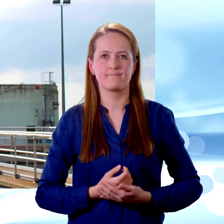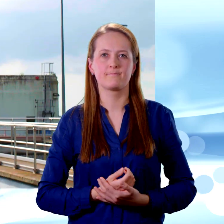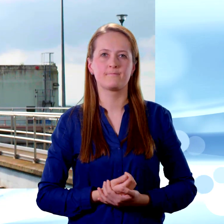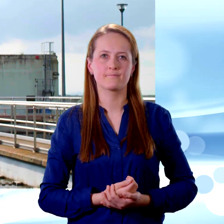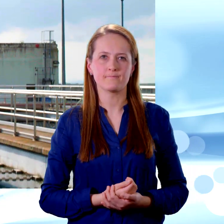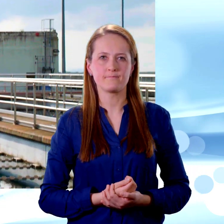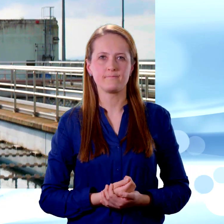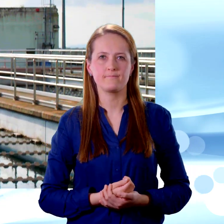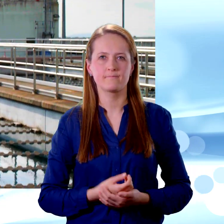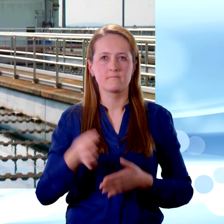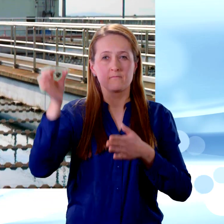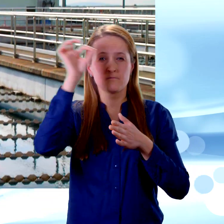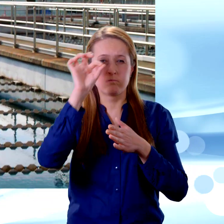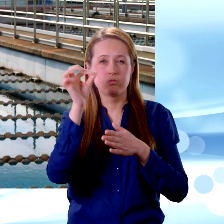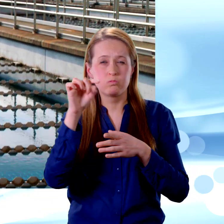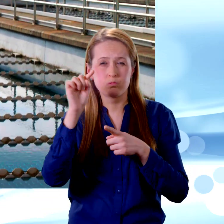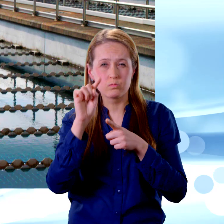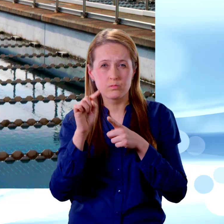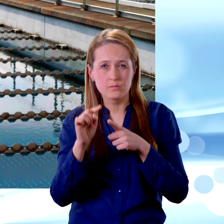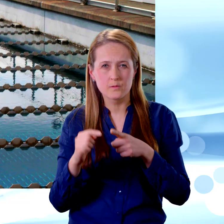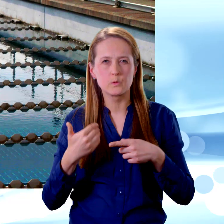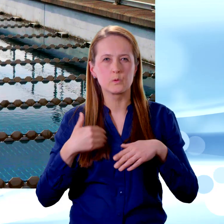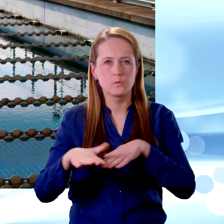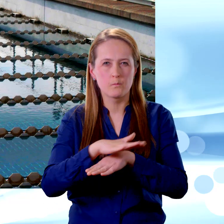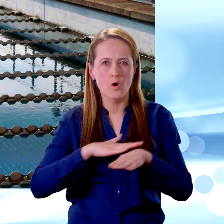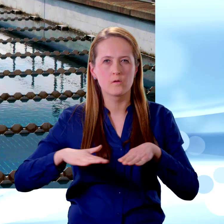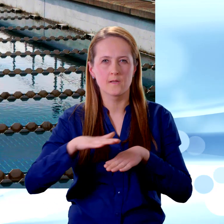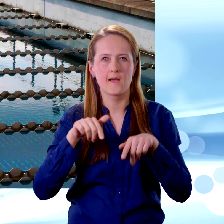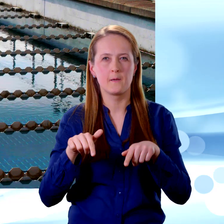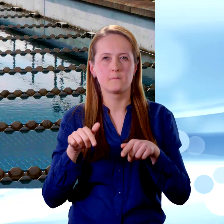This flock is heavy enough to sink to the bottom of the tank, where it forms a sludge.